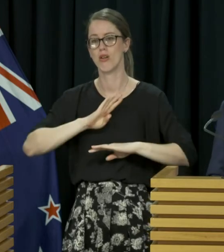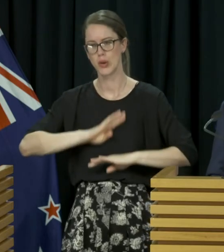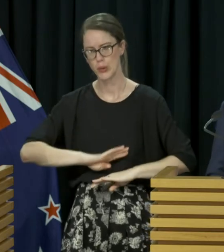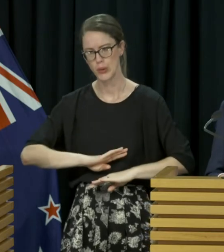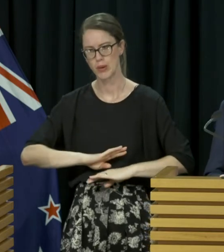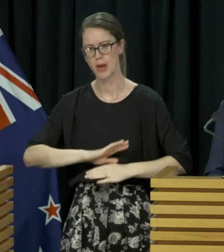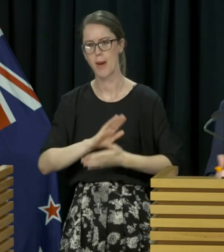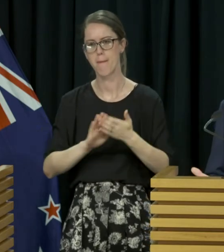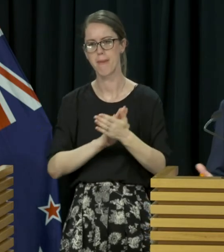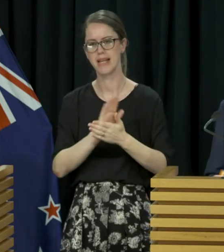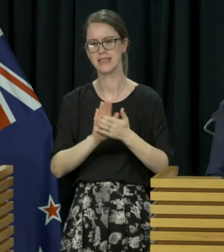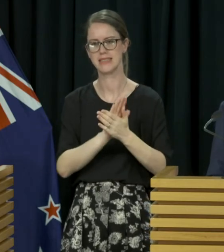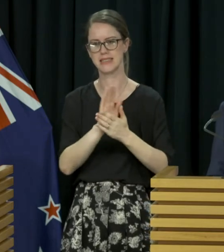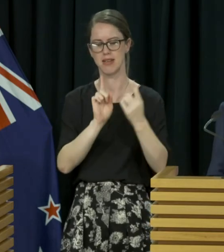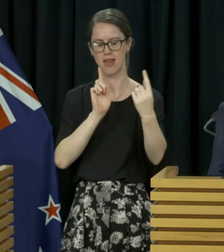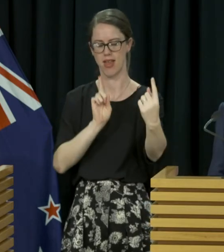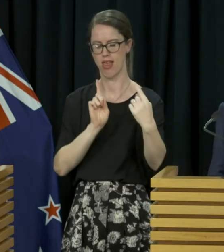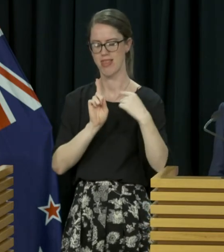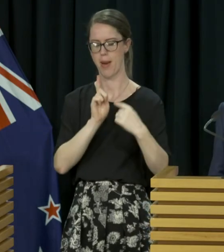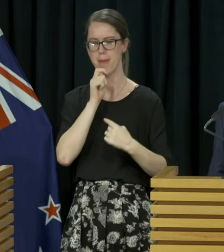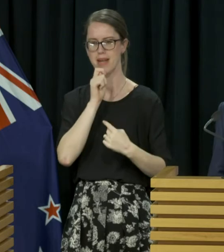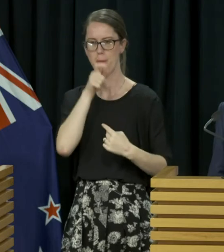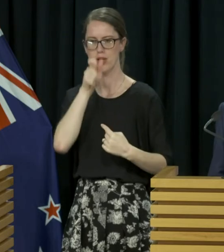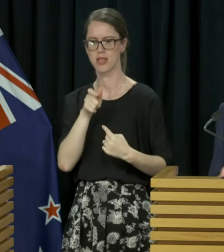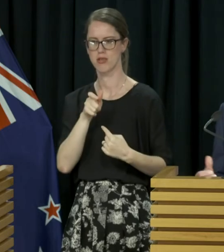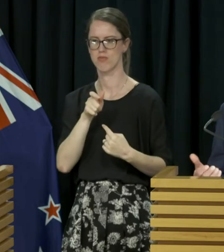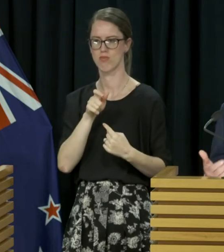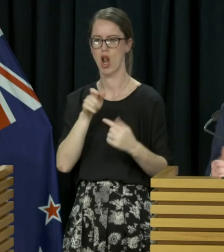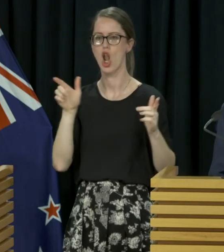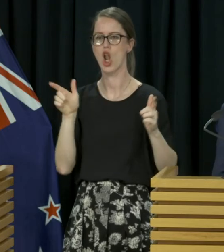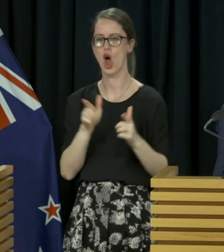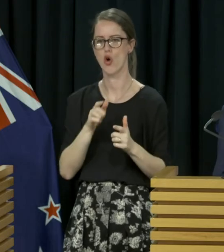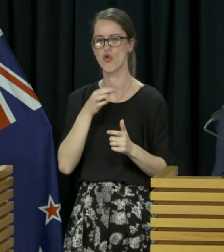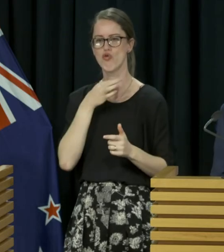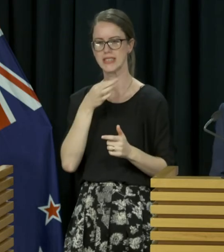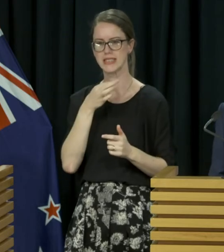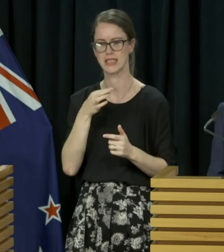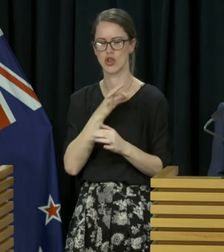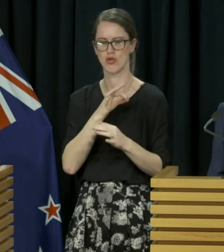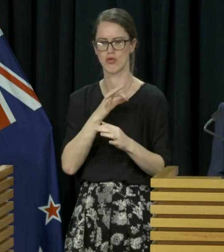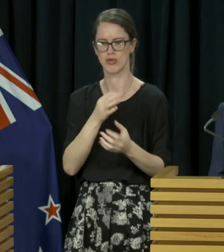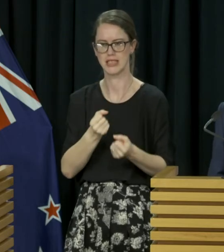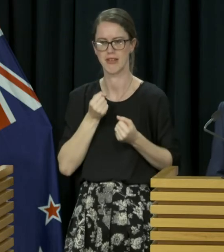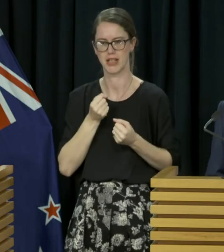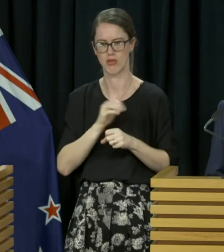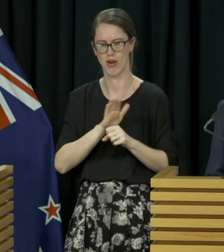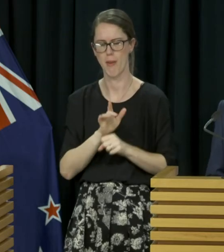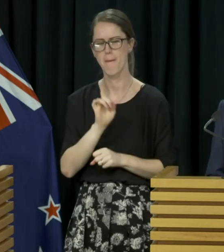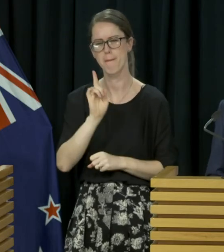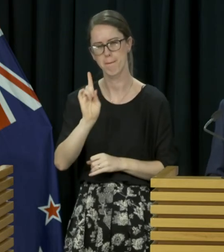does mean there's very little risk of transmission and the employee of the media was not at risk however